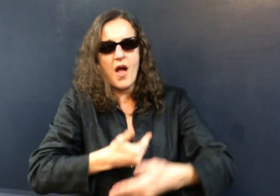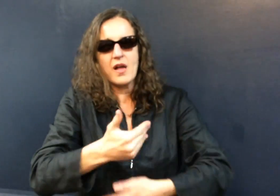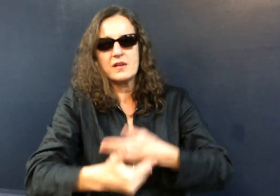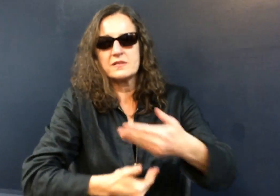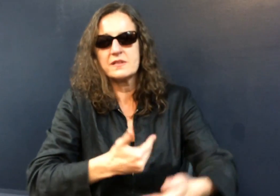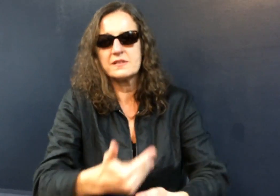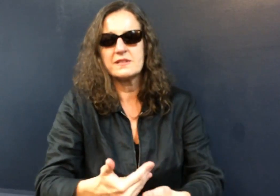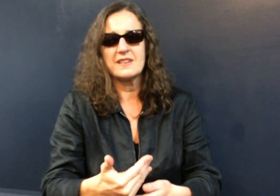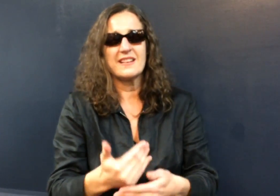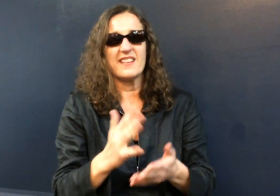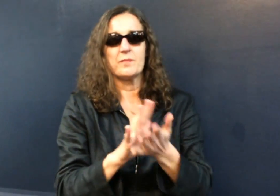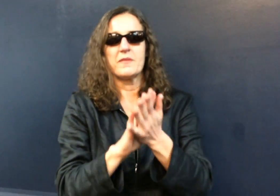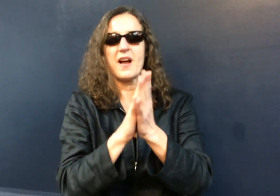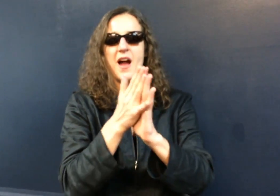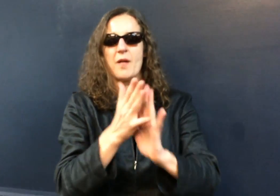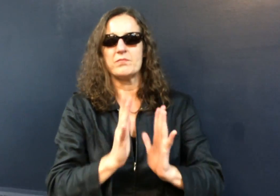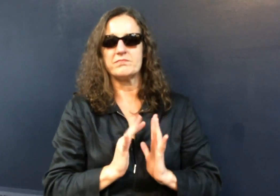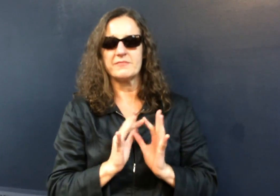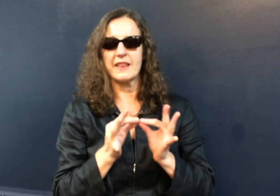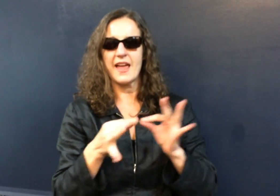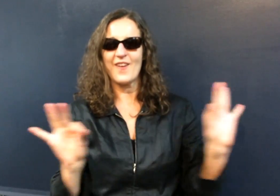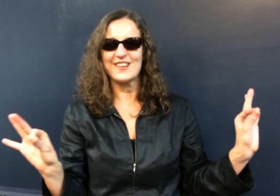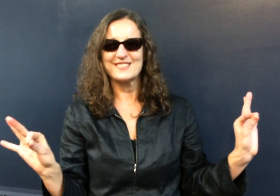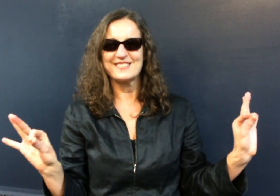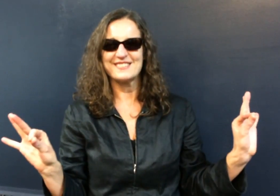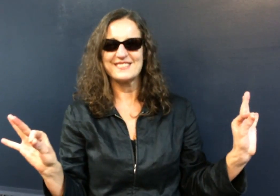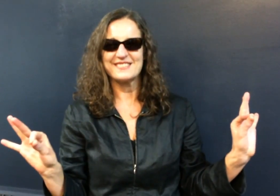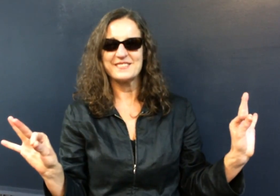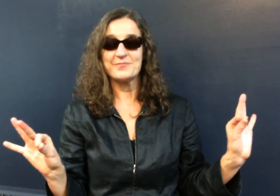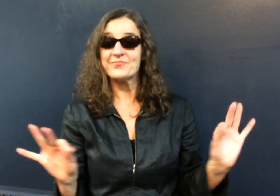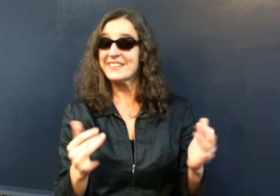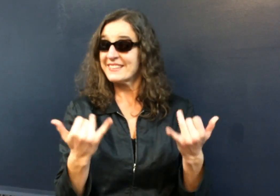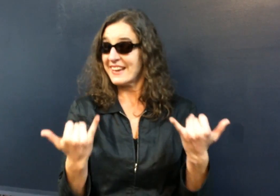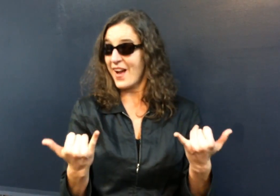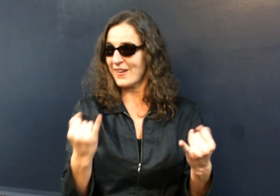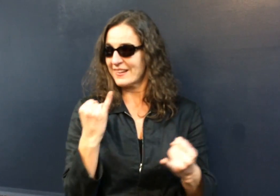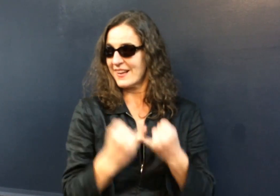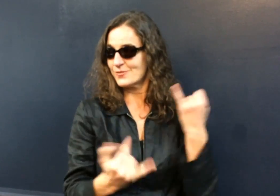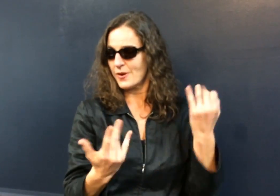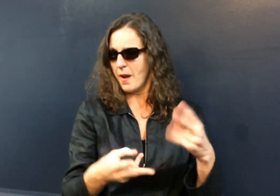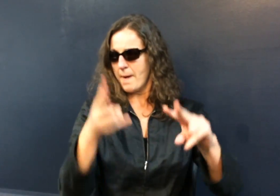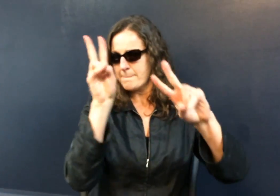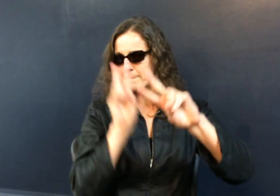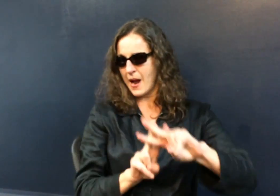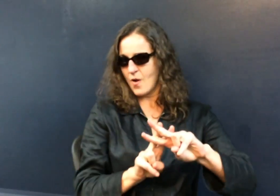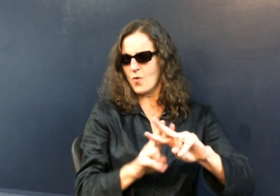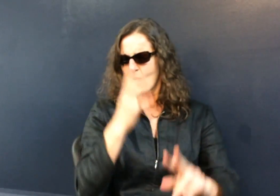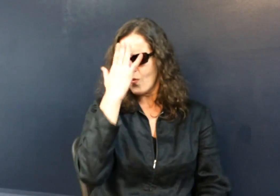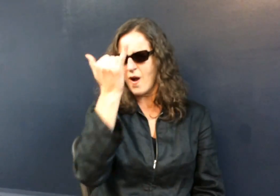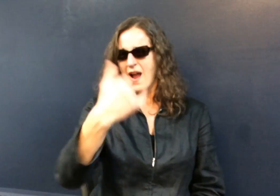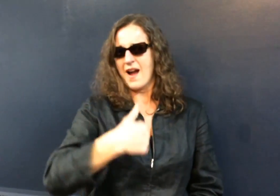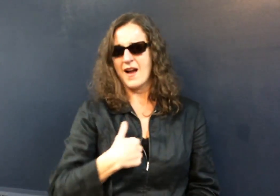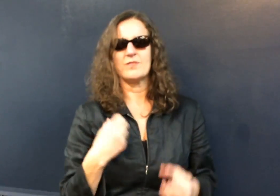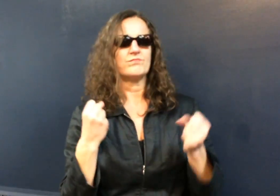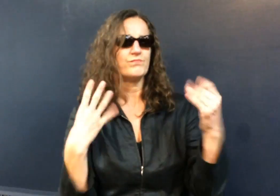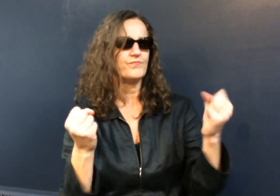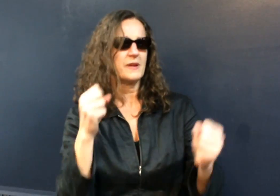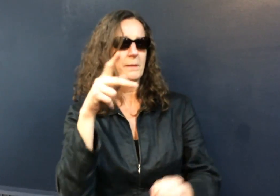Each modality requires the brain to process a little bit differently, and PT ASL has become a language. Hashtag why I